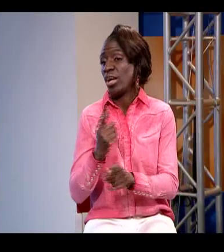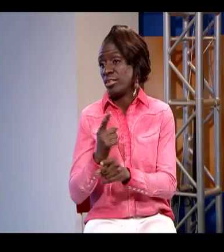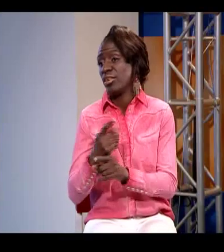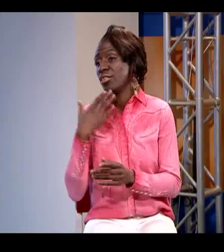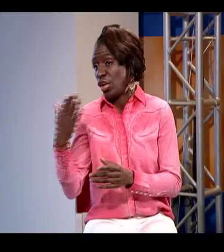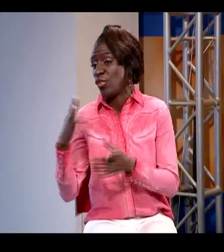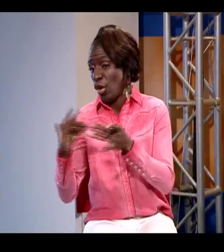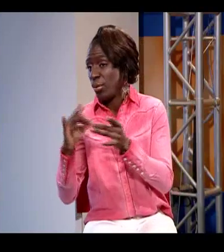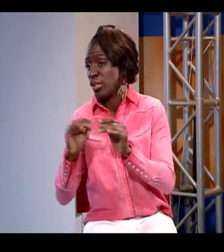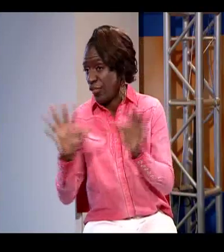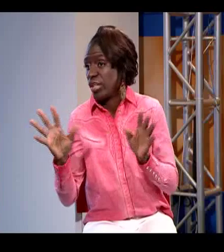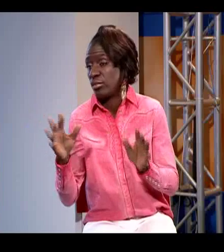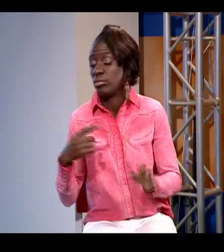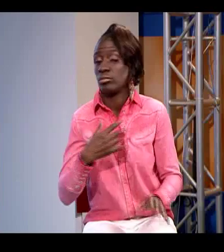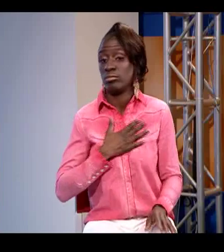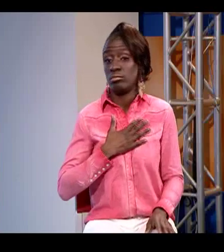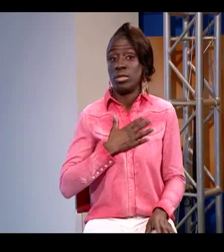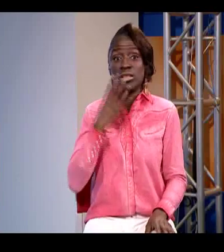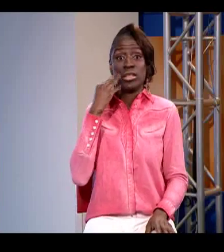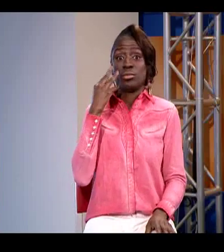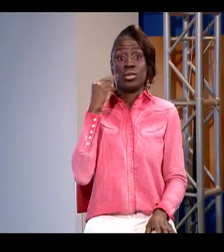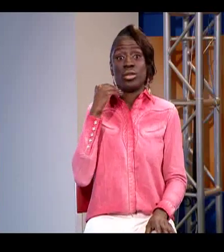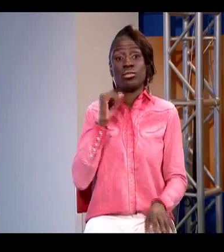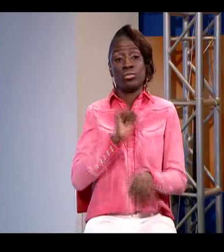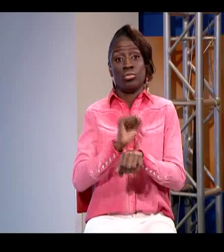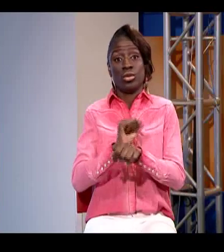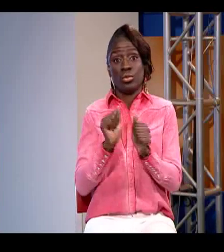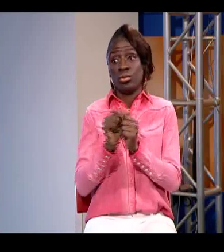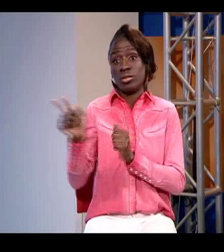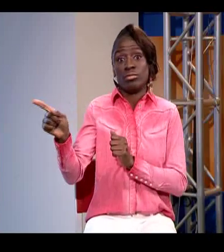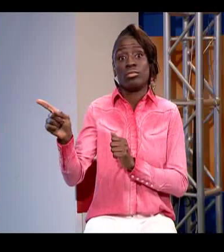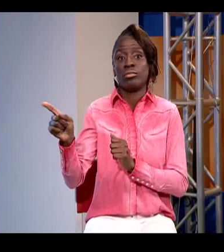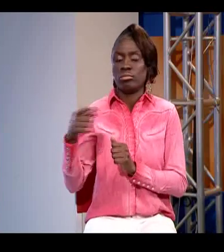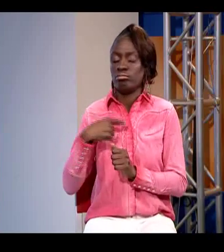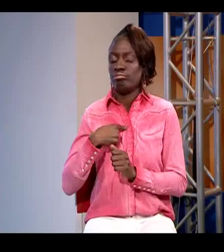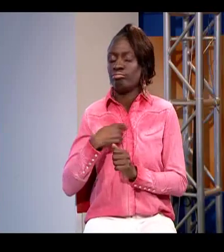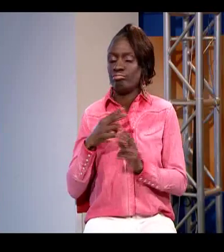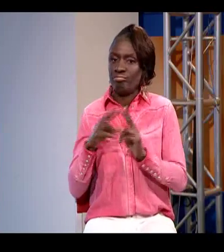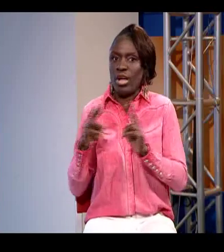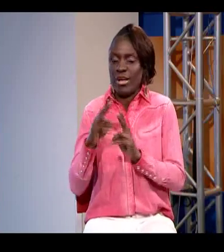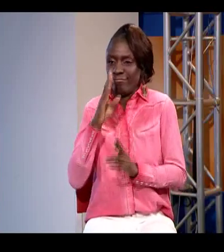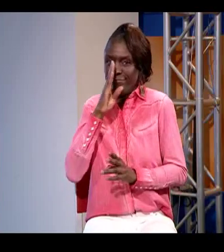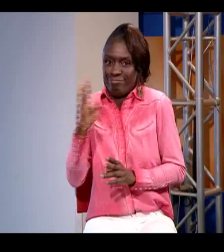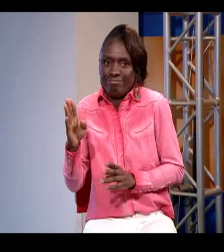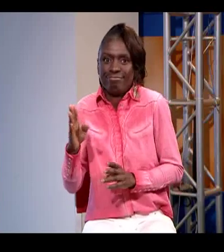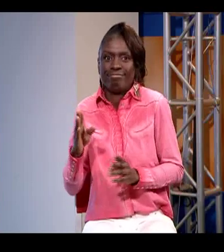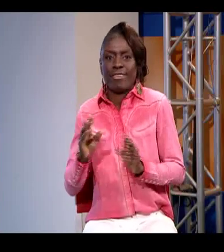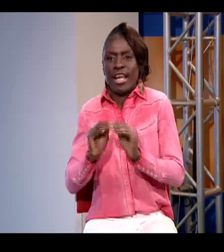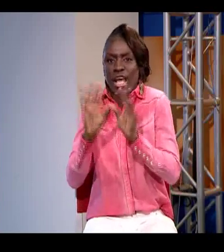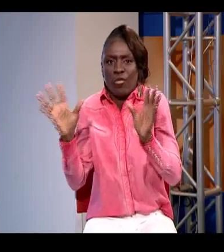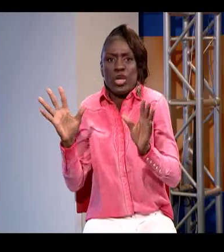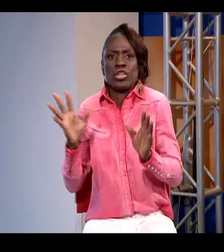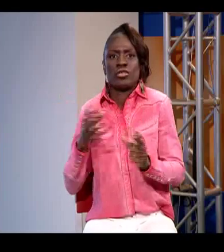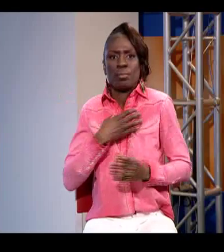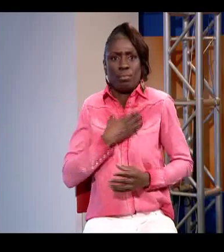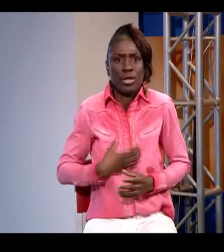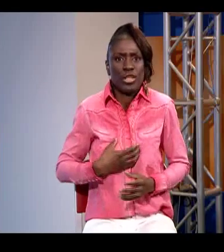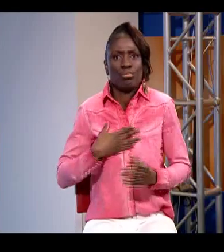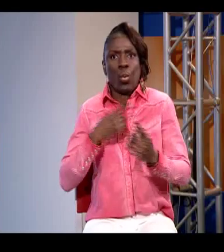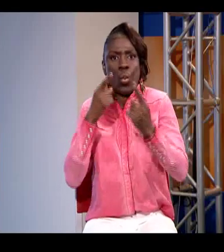yeah that definitely uh would be very helpful and in my experience working with samar um i've always been very direct in